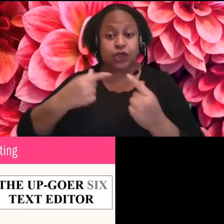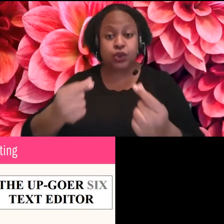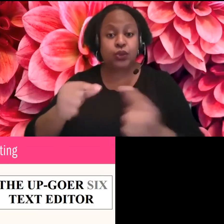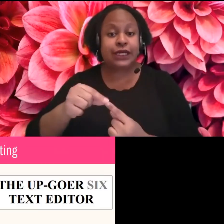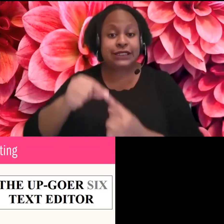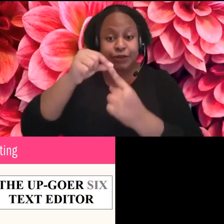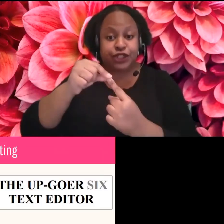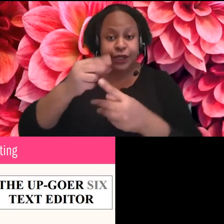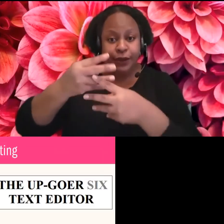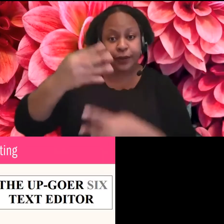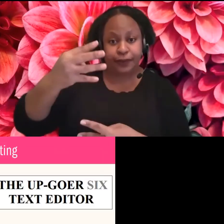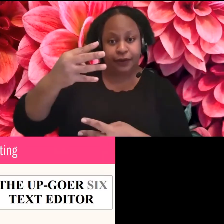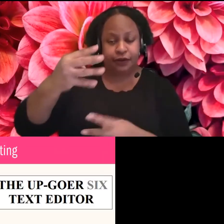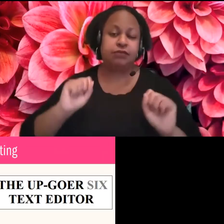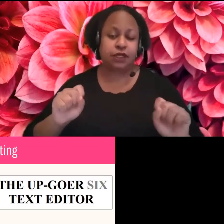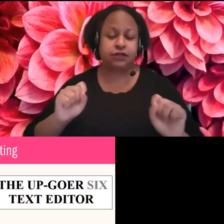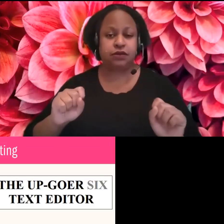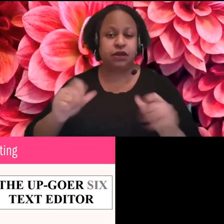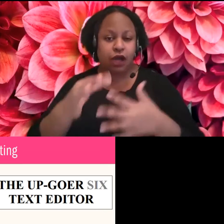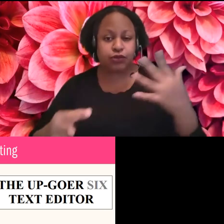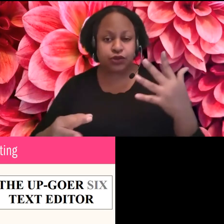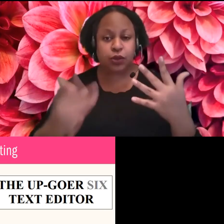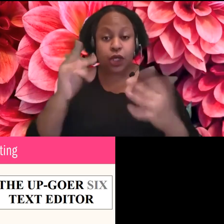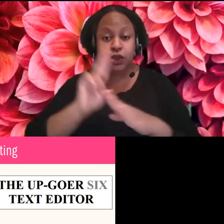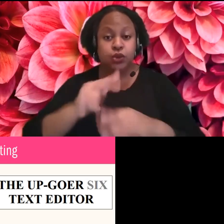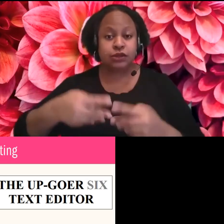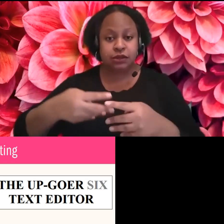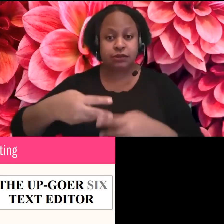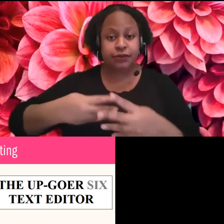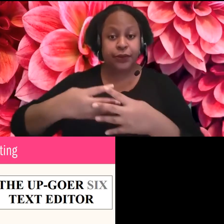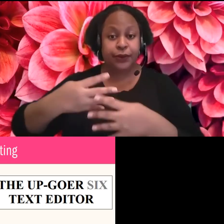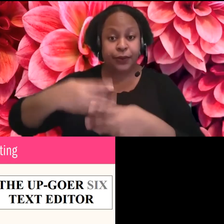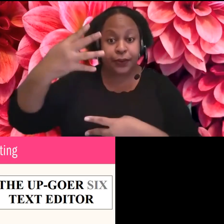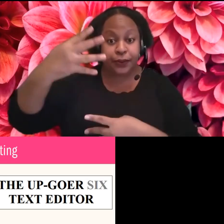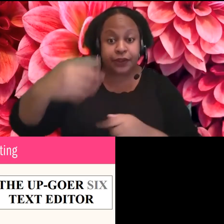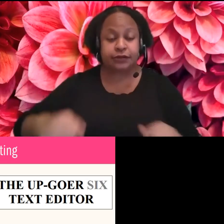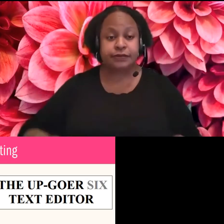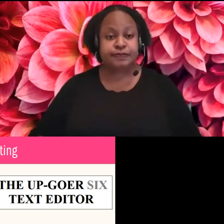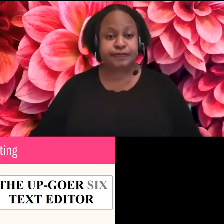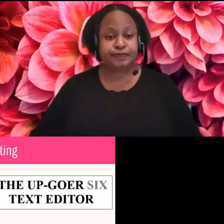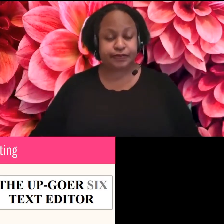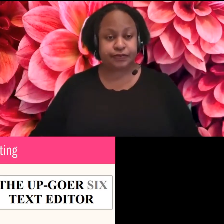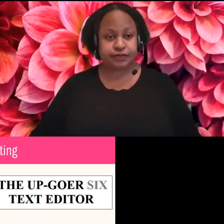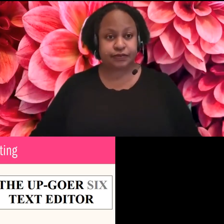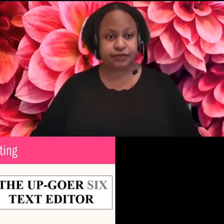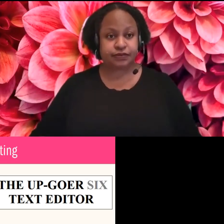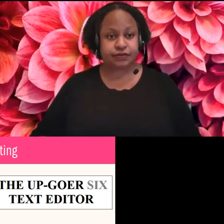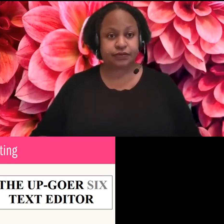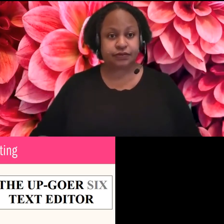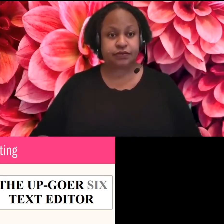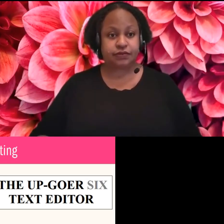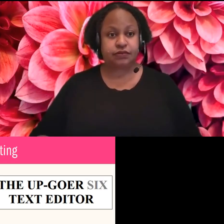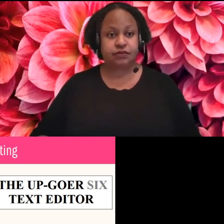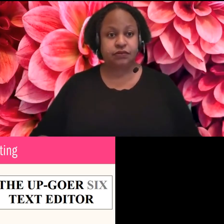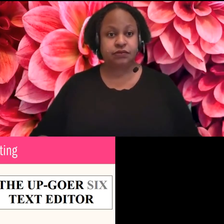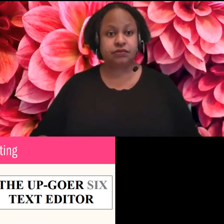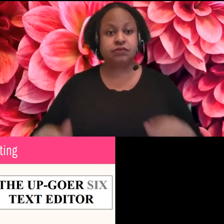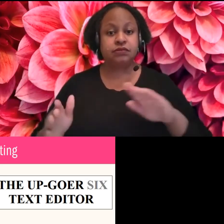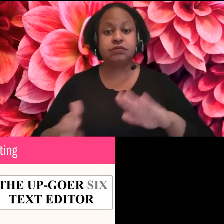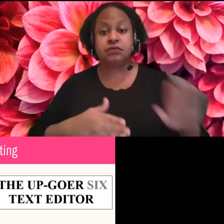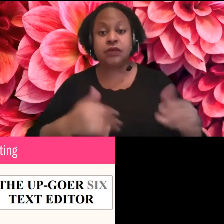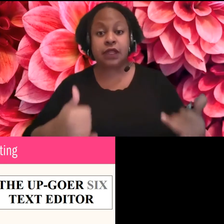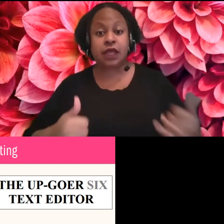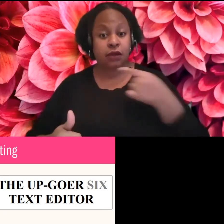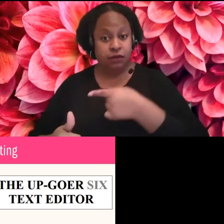there are some tools you can do because I said, as I said, the, after we organize the information, you want to start checking your